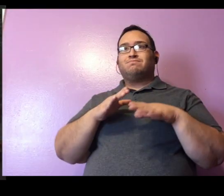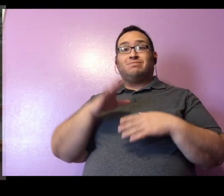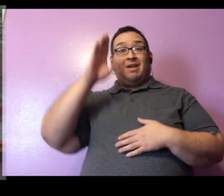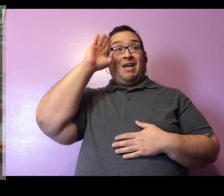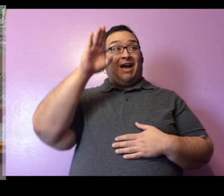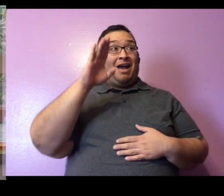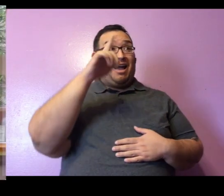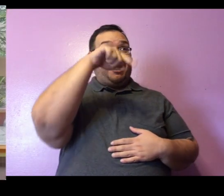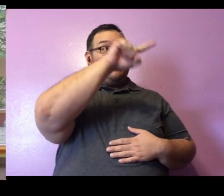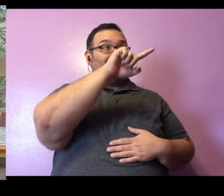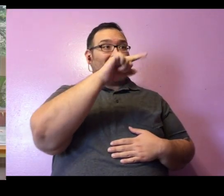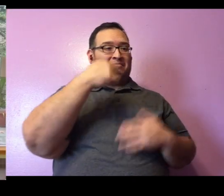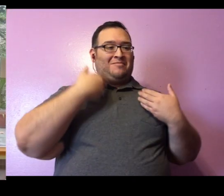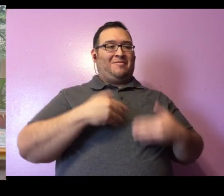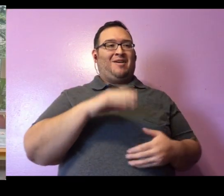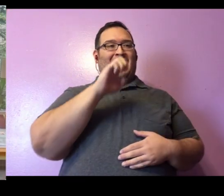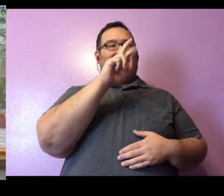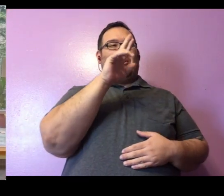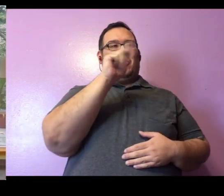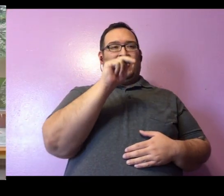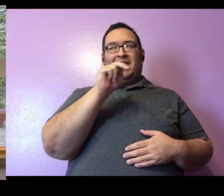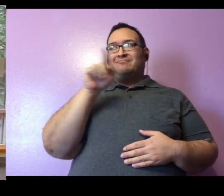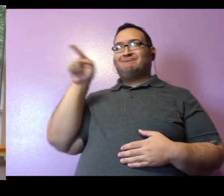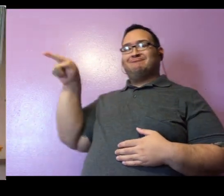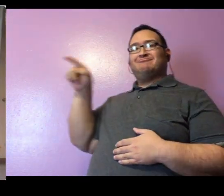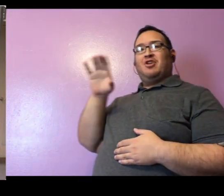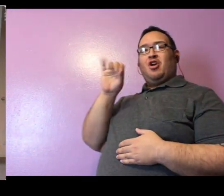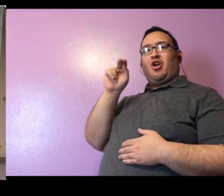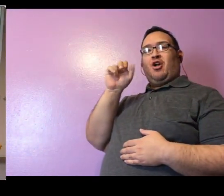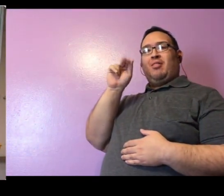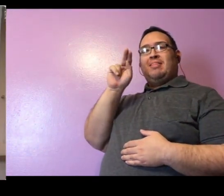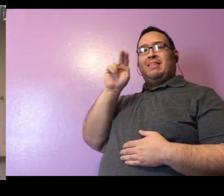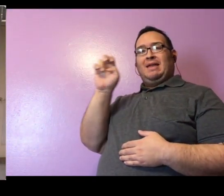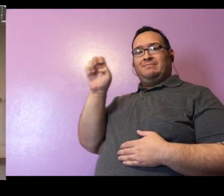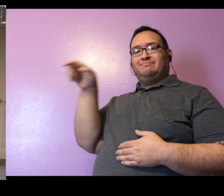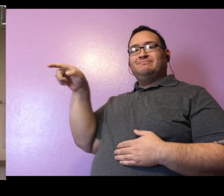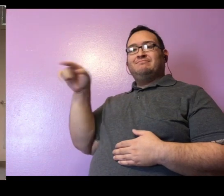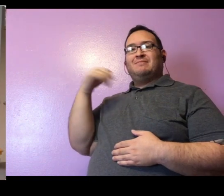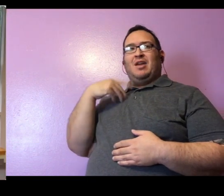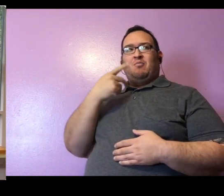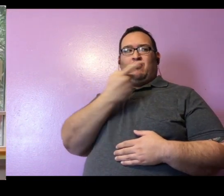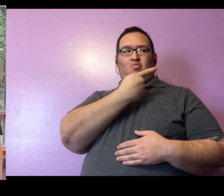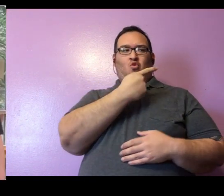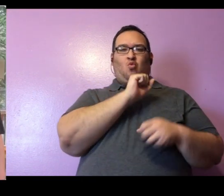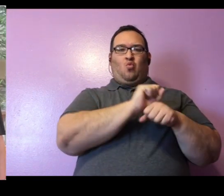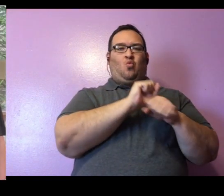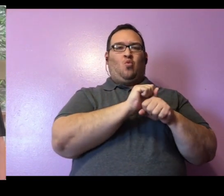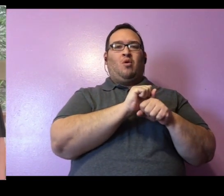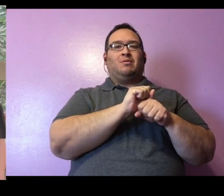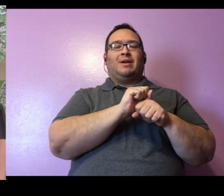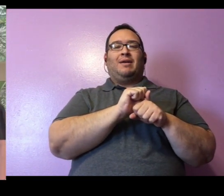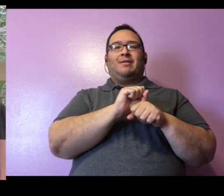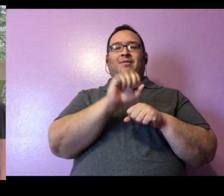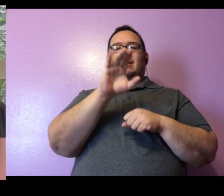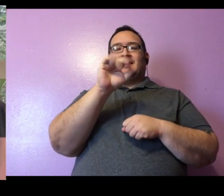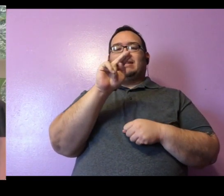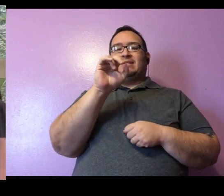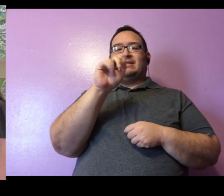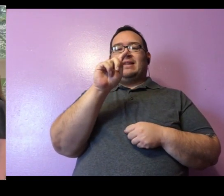Hi guys, I'm Erin and this is Colleen. And we are two of the zookeepers here at the Cincinnati Zoo in San Diego Garden. Welcome to